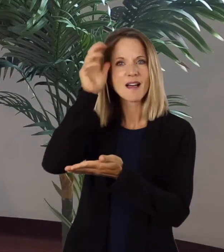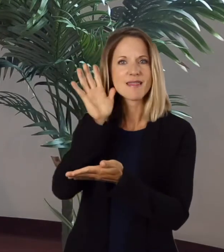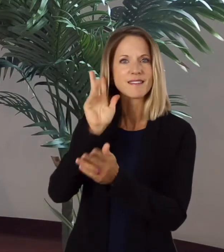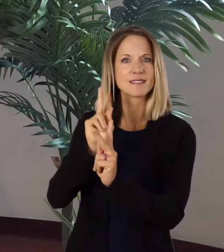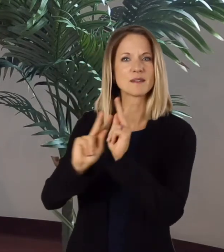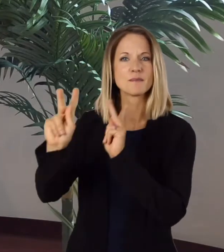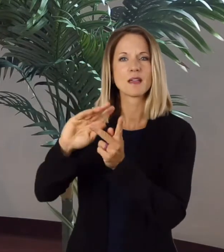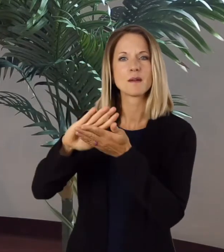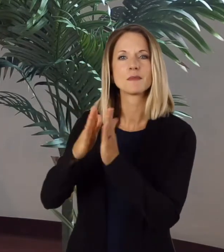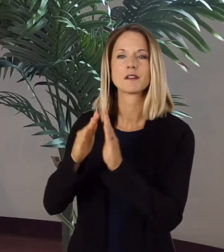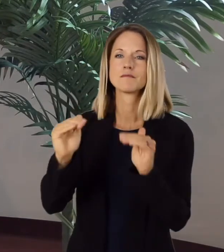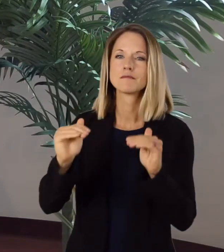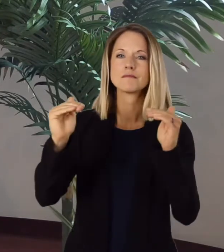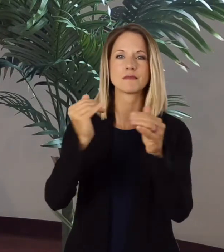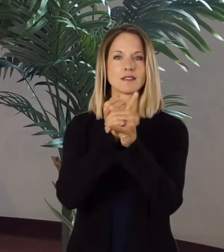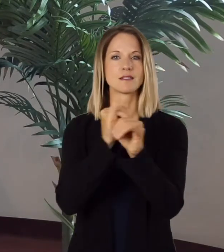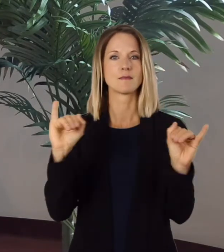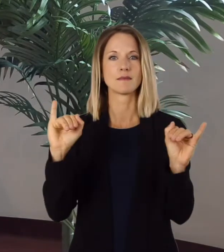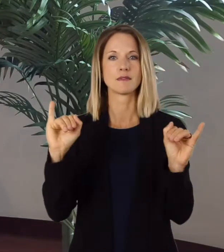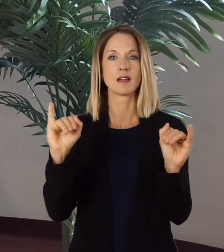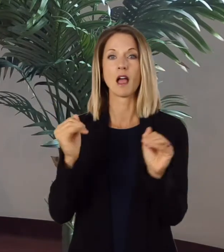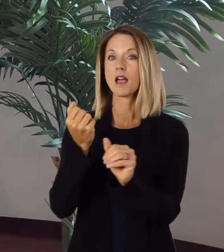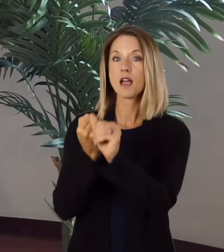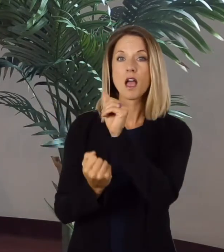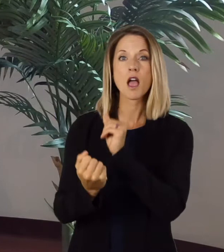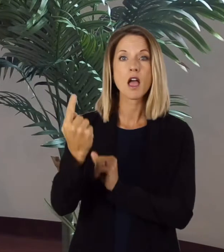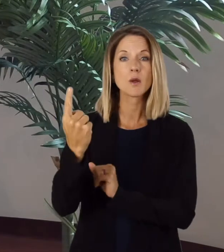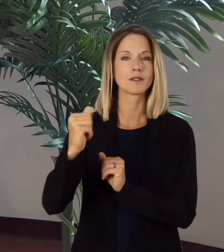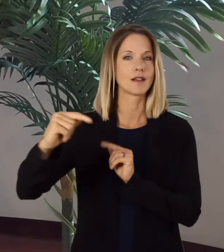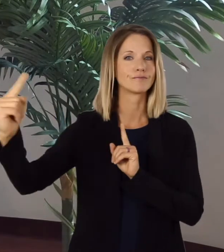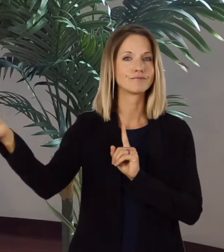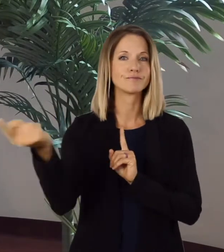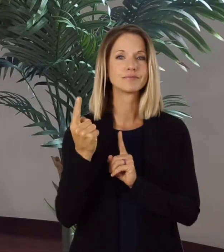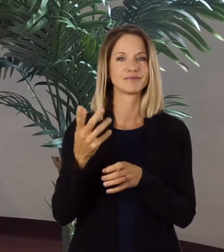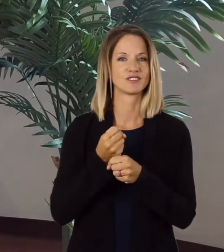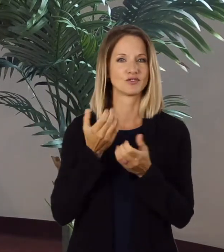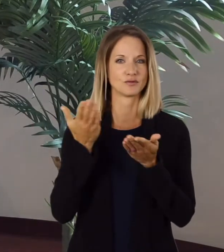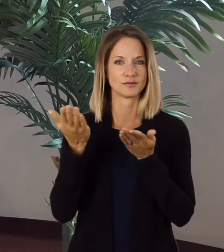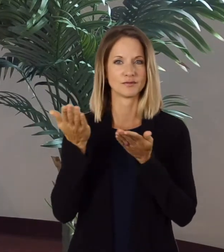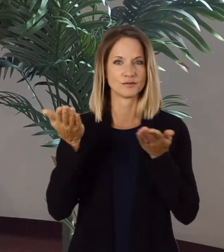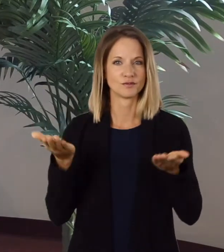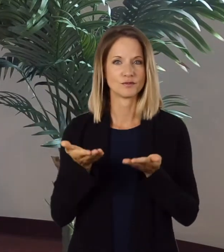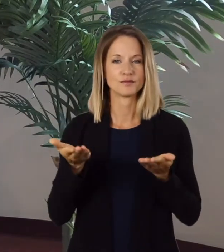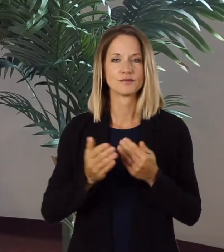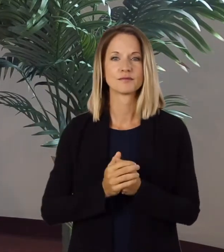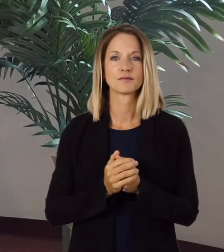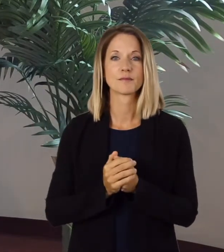independent. Anyone in Alaska can be served by ATLA. Anyone can come